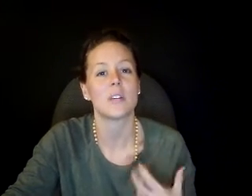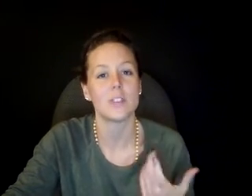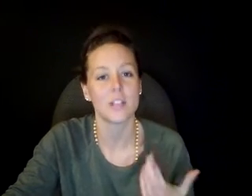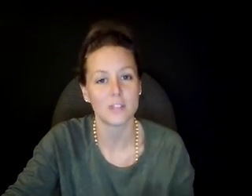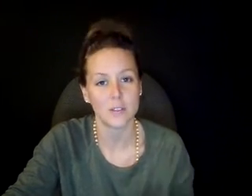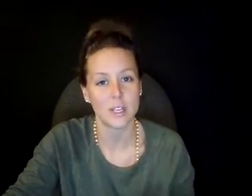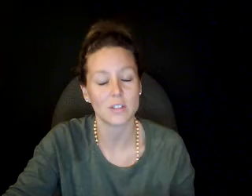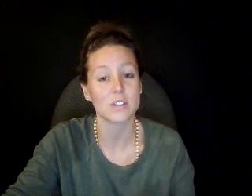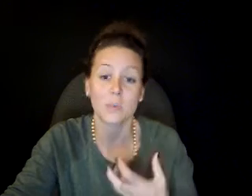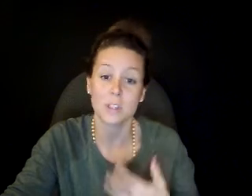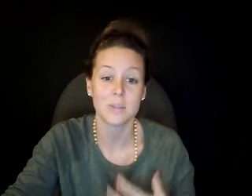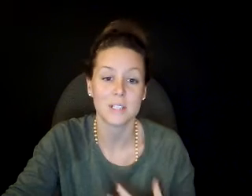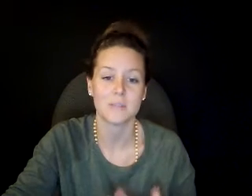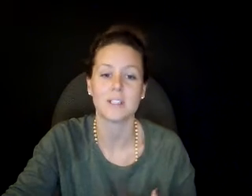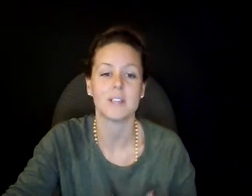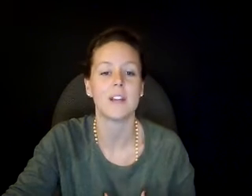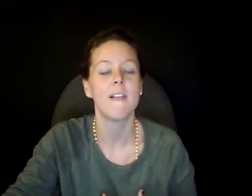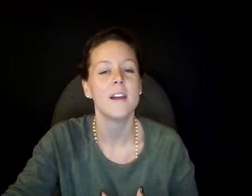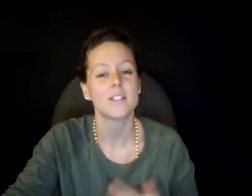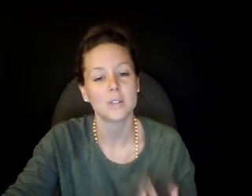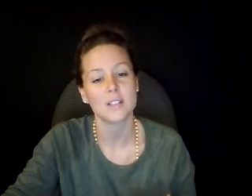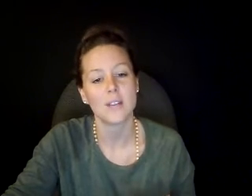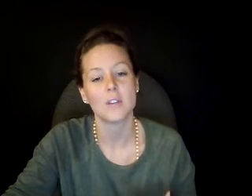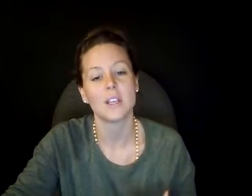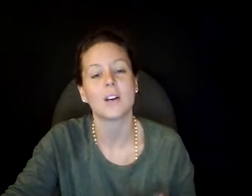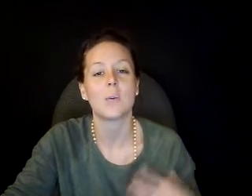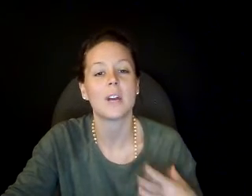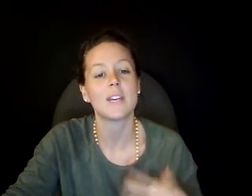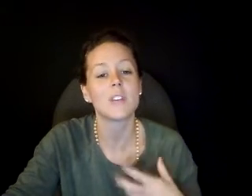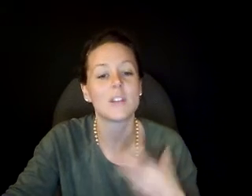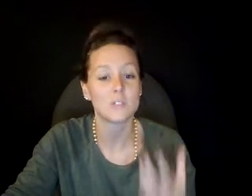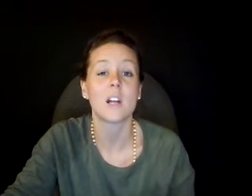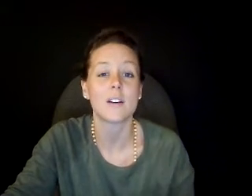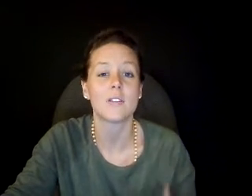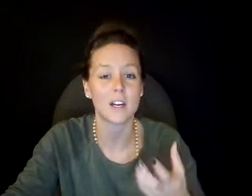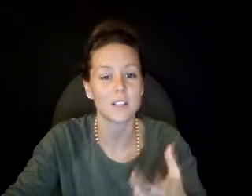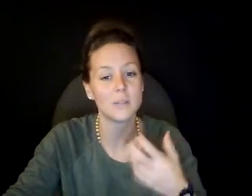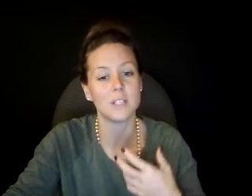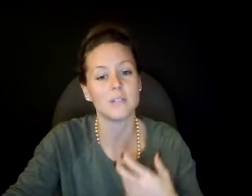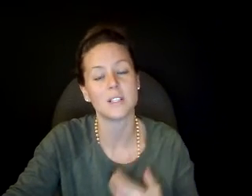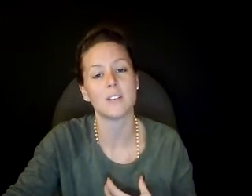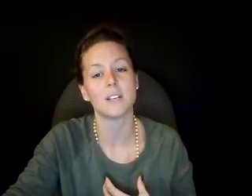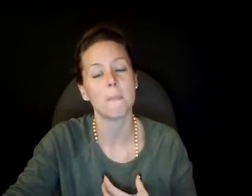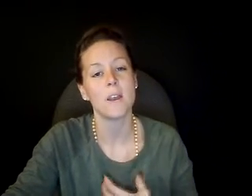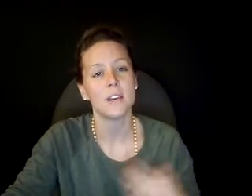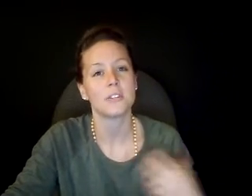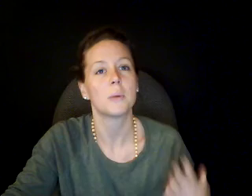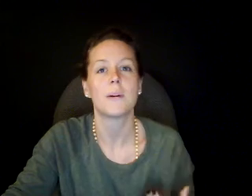give the gift of forgiveness, we do indeed receive it. And so it's the same thing here. When I give the gift of love, I do indeed receive it. And so we are